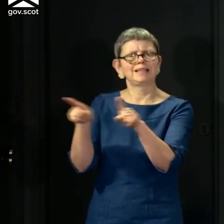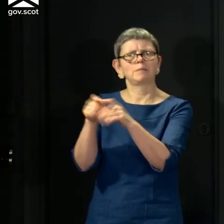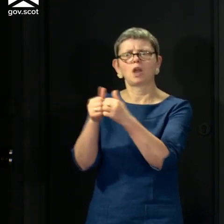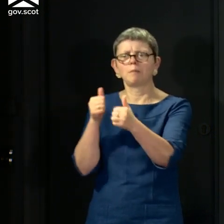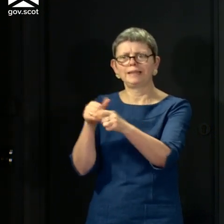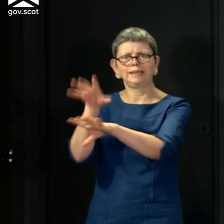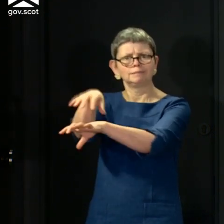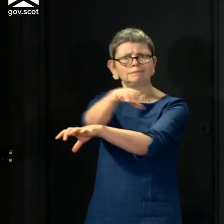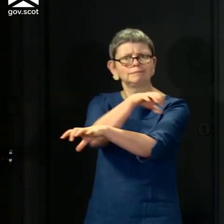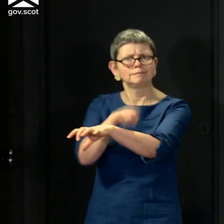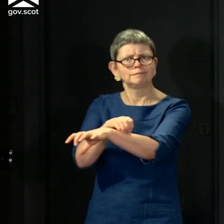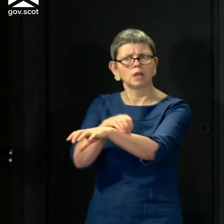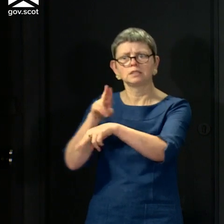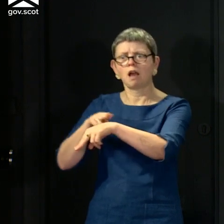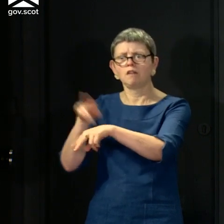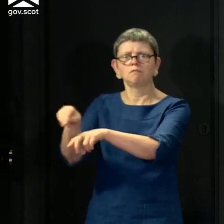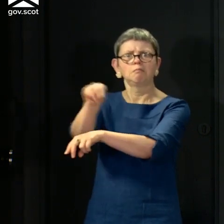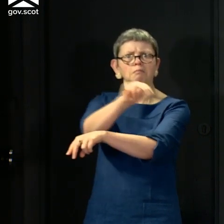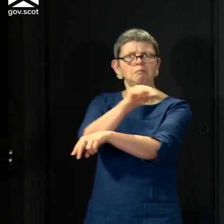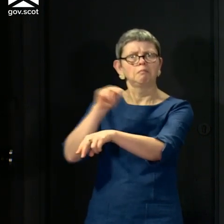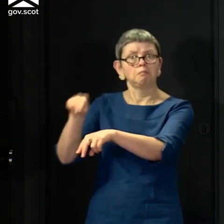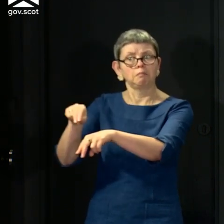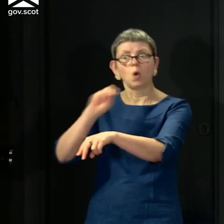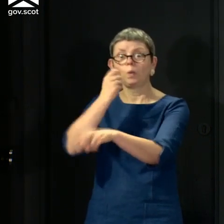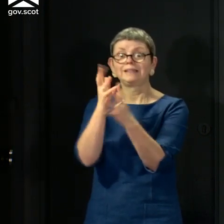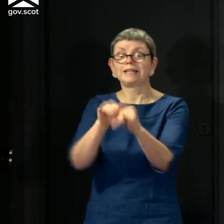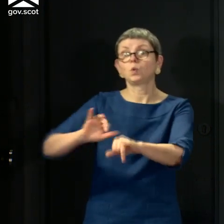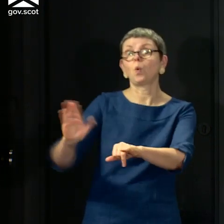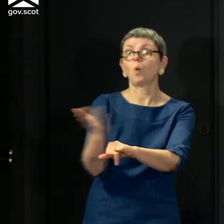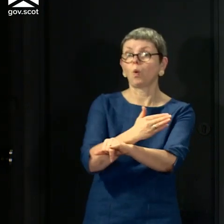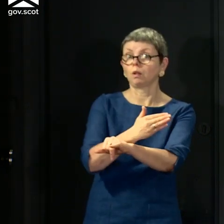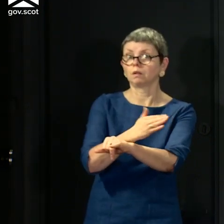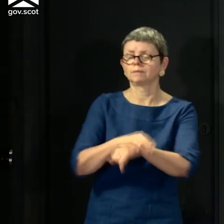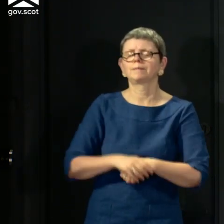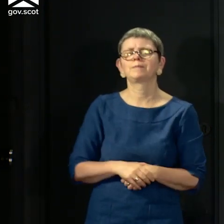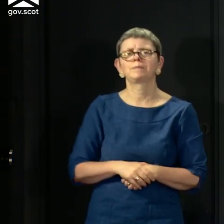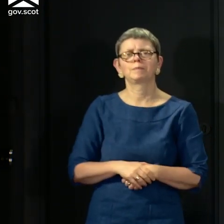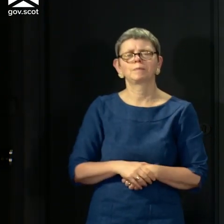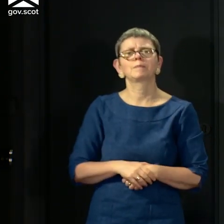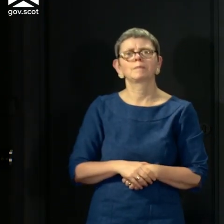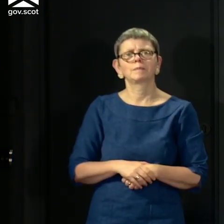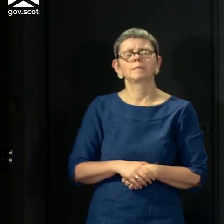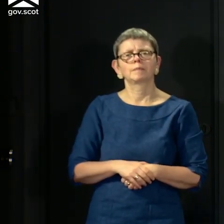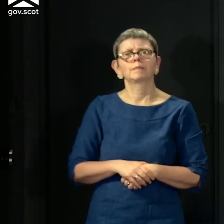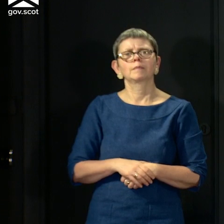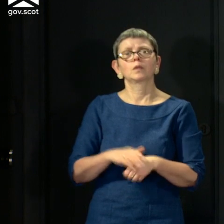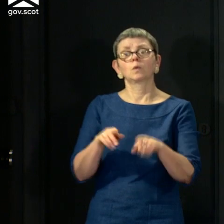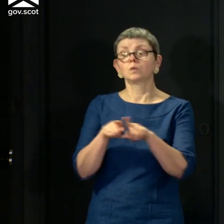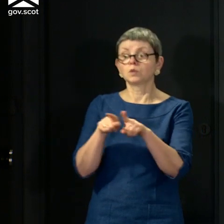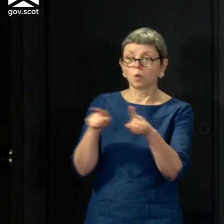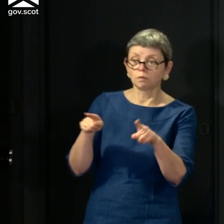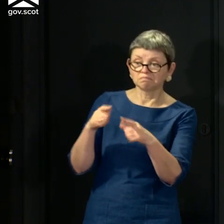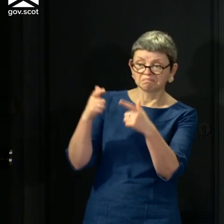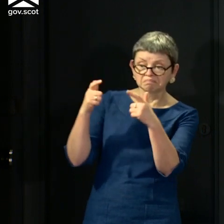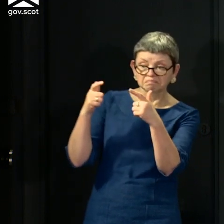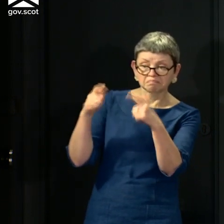we will also carry out urgent testing in any linked homes. We'll also begin sampling testing in care homes where there